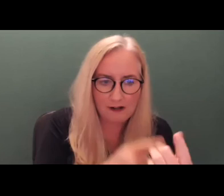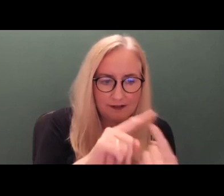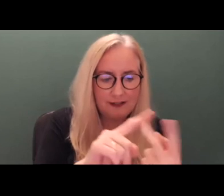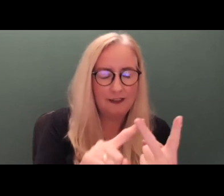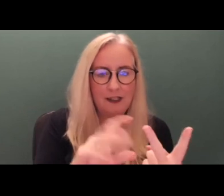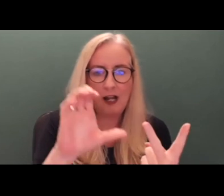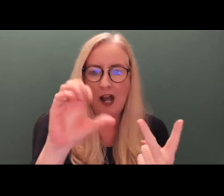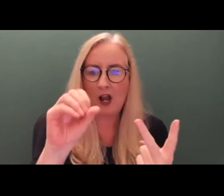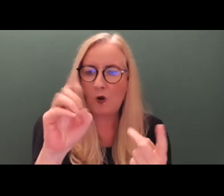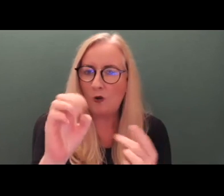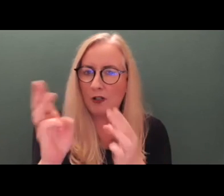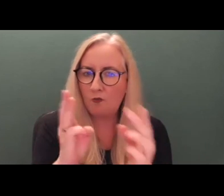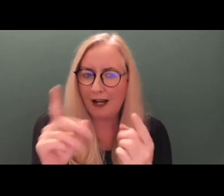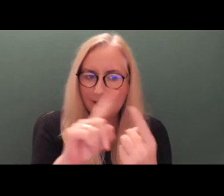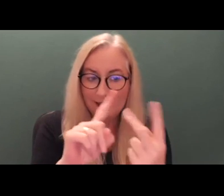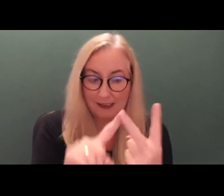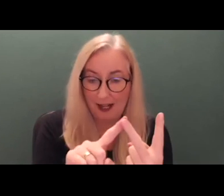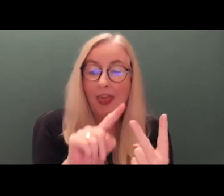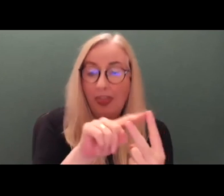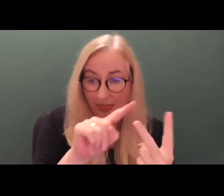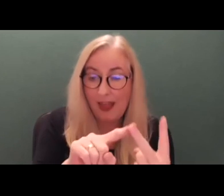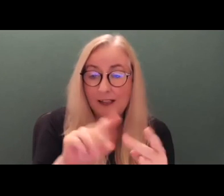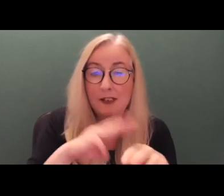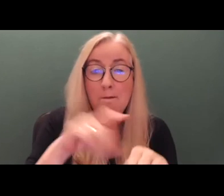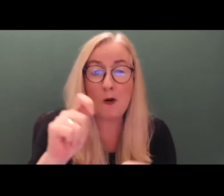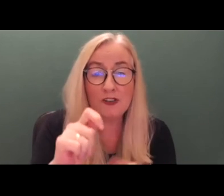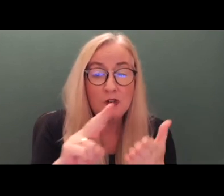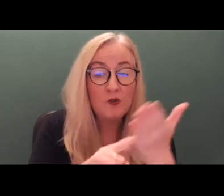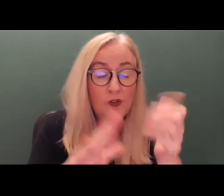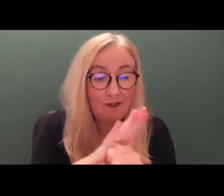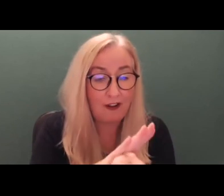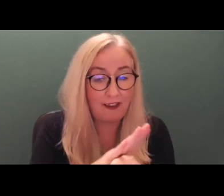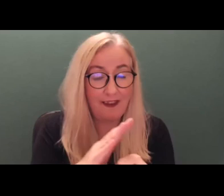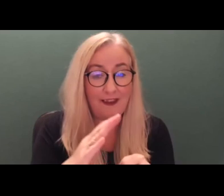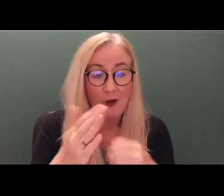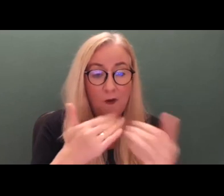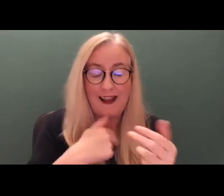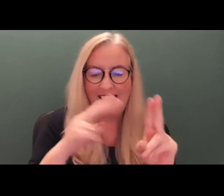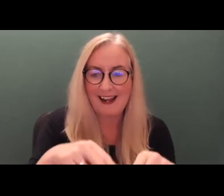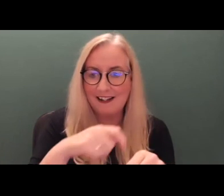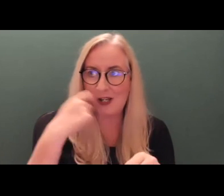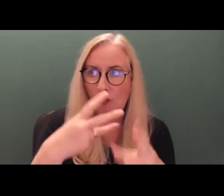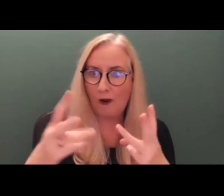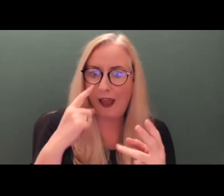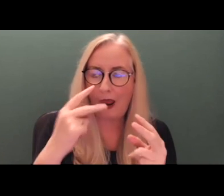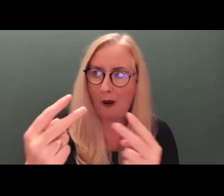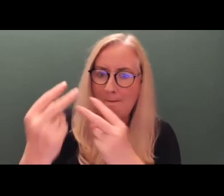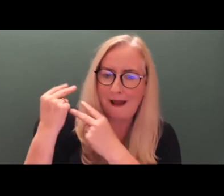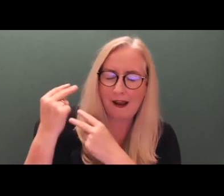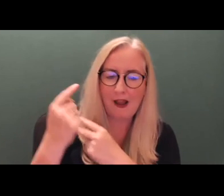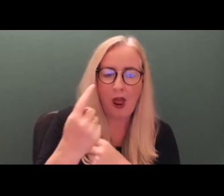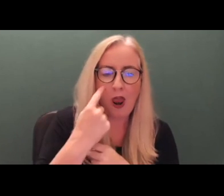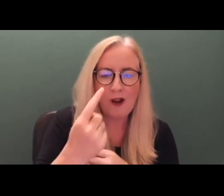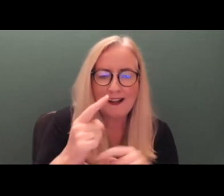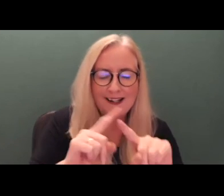practice. I think that's probably the most useful thing I can say based on my experience of trying to go back over and see all the different bits